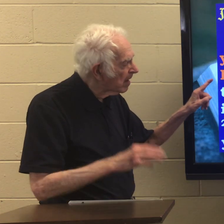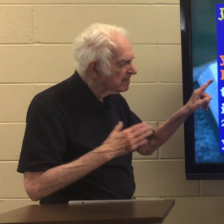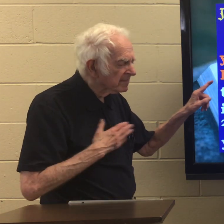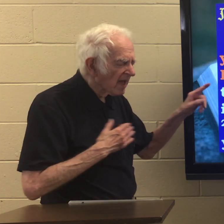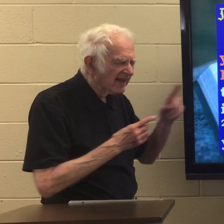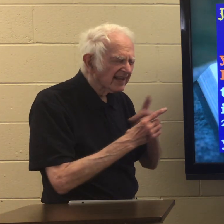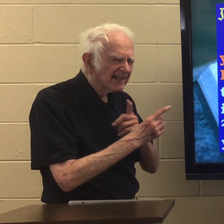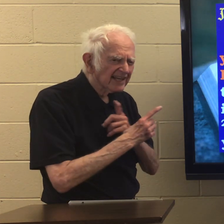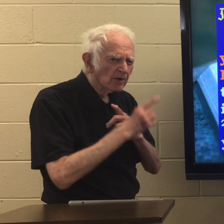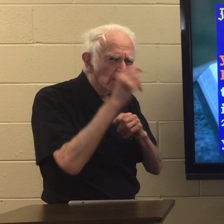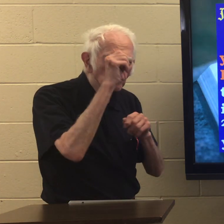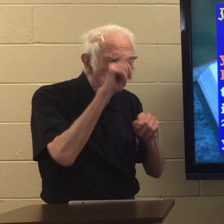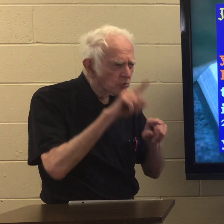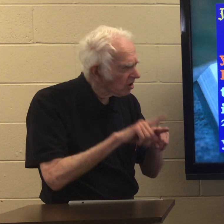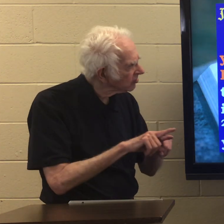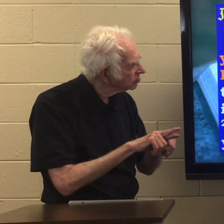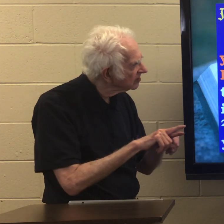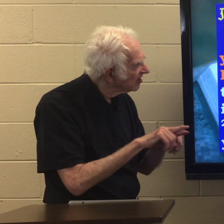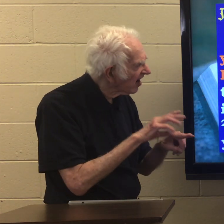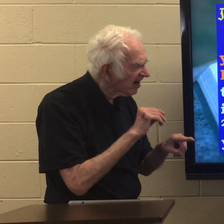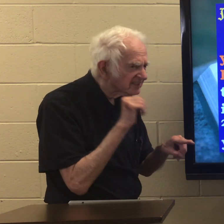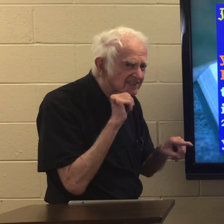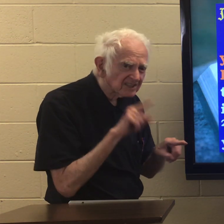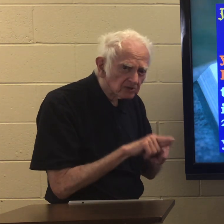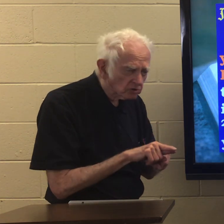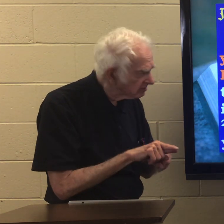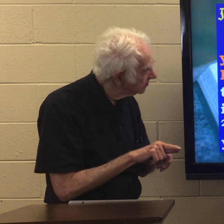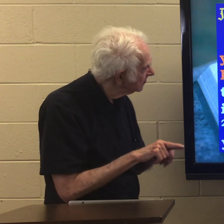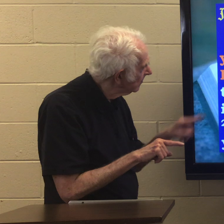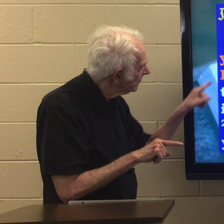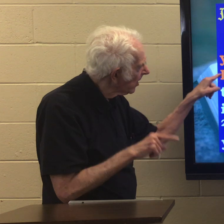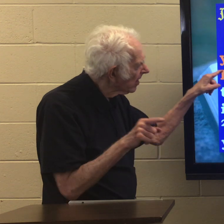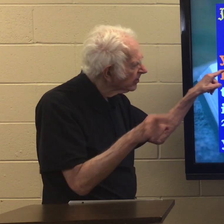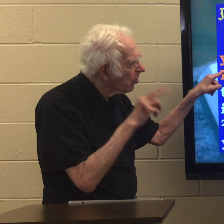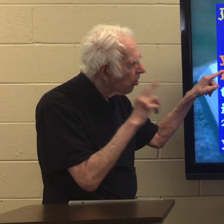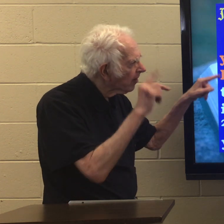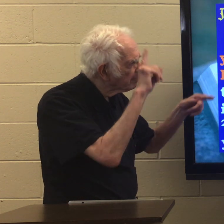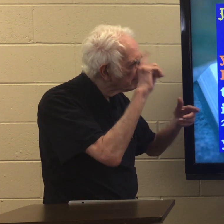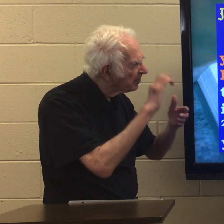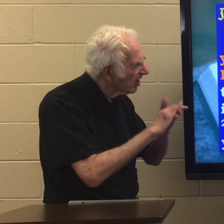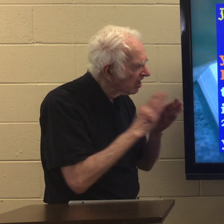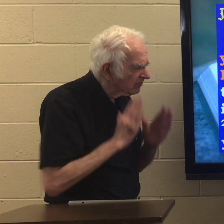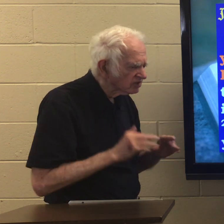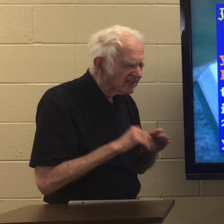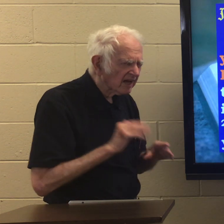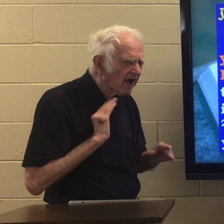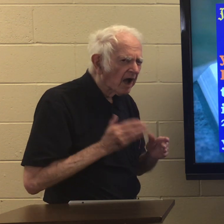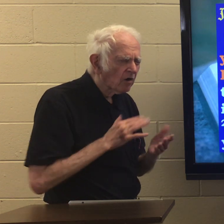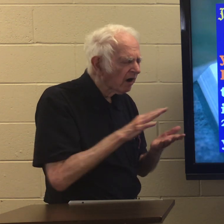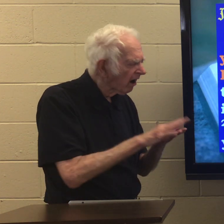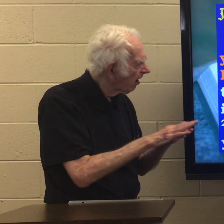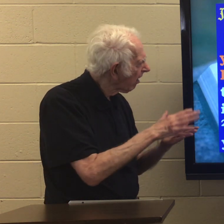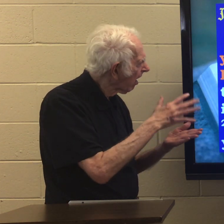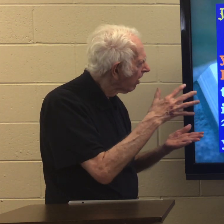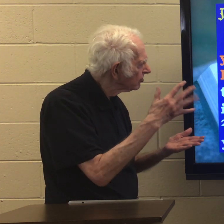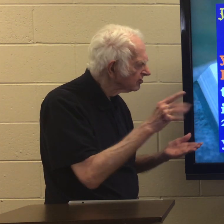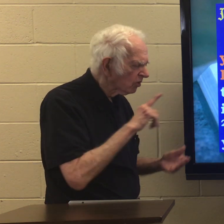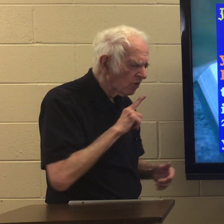My dear brothers and sisters you are believers in our glorious Lord